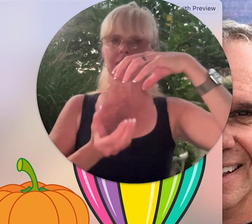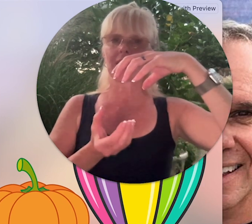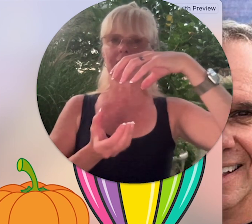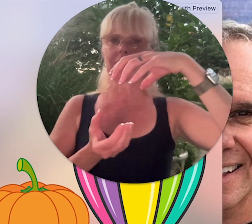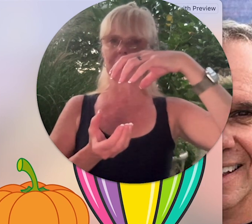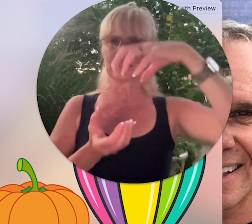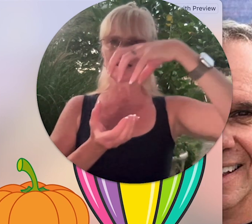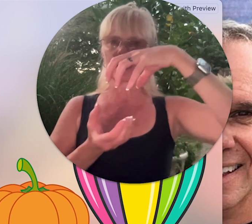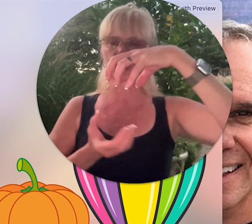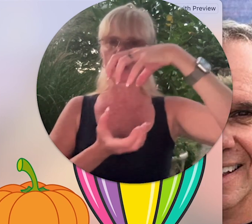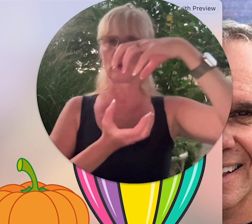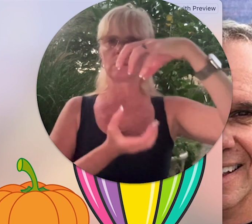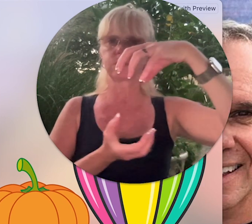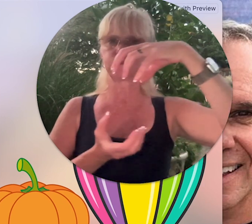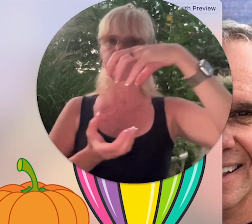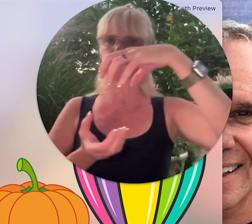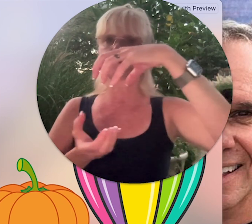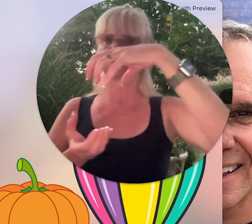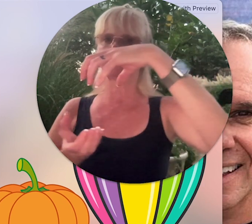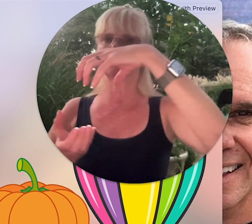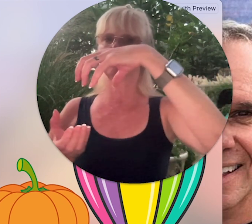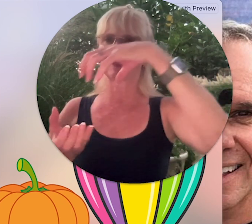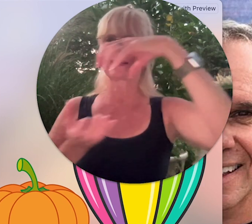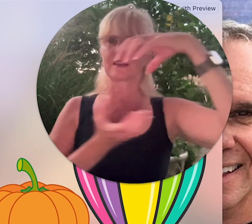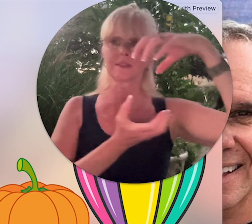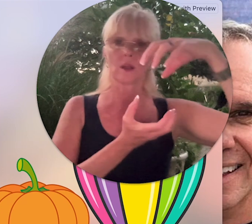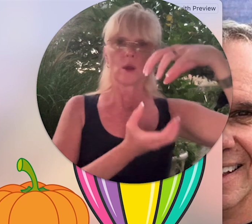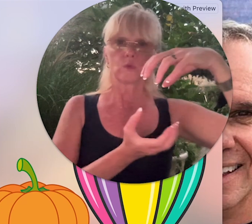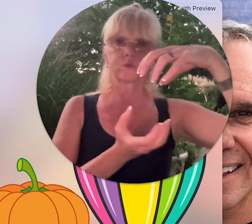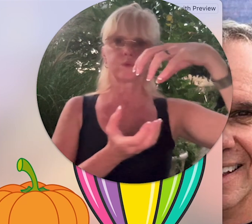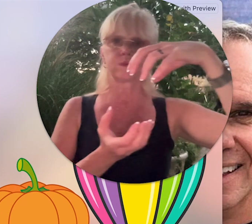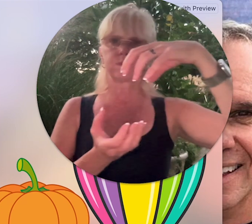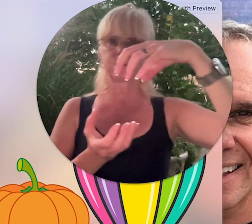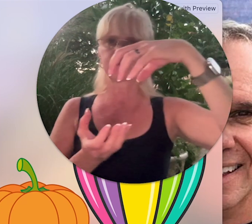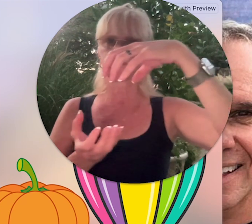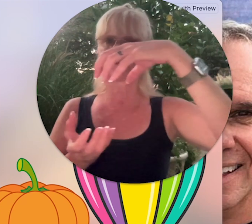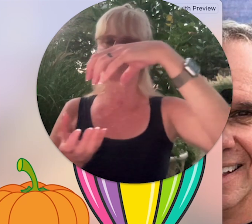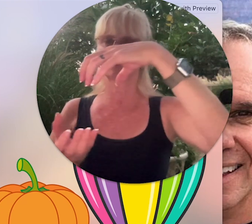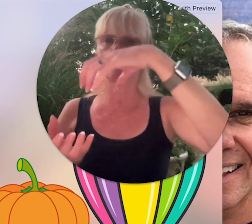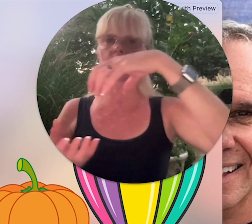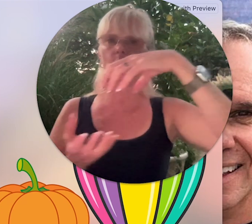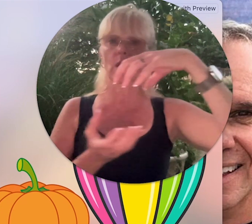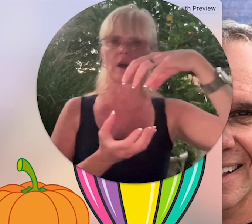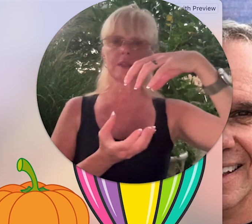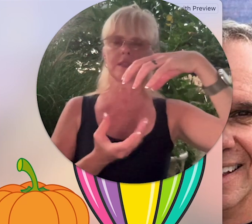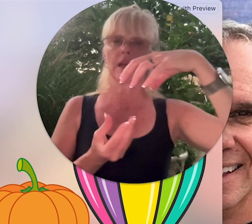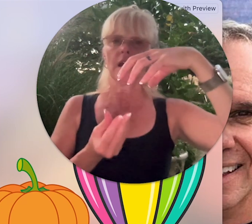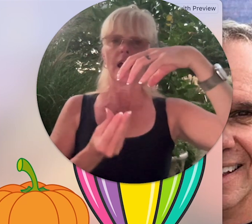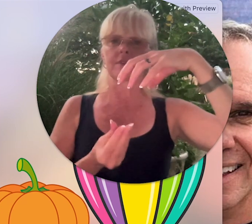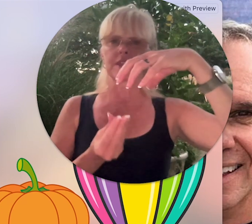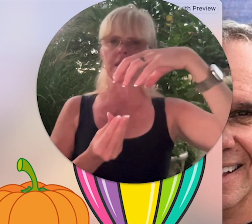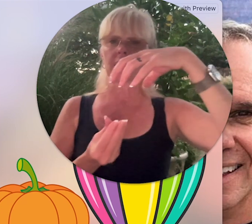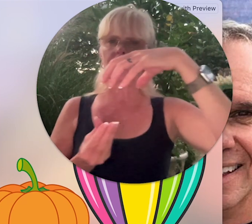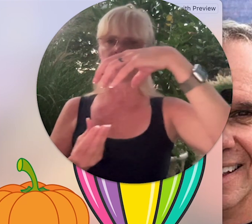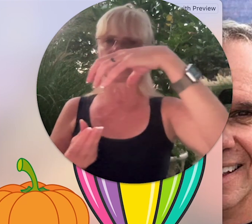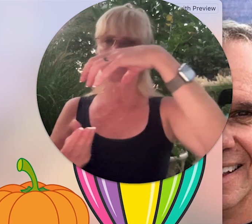like this and show it like this going across I've seen it like this